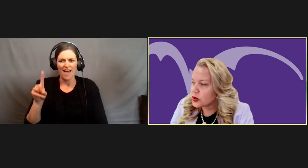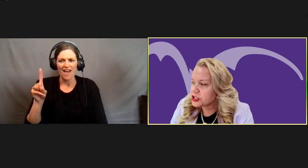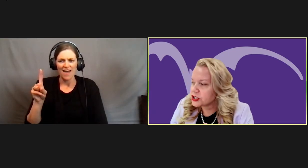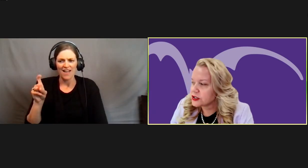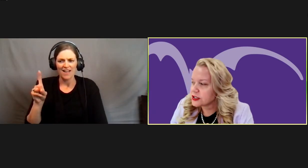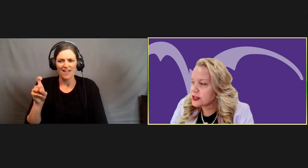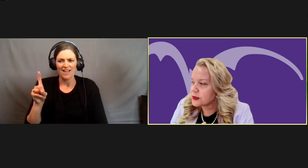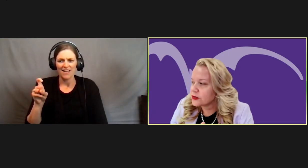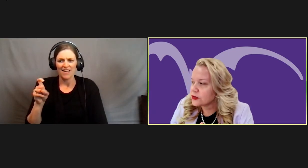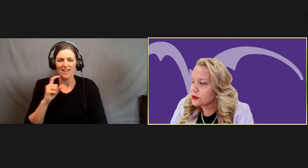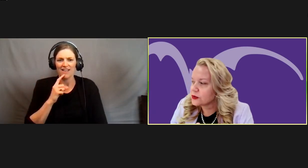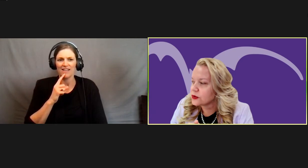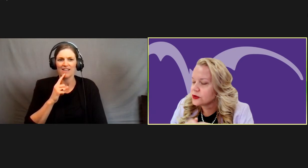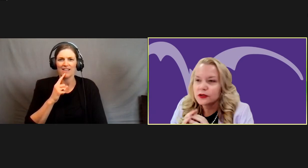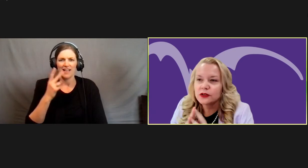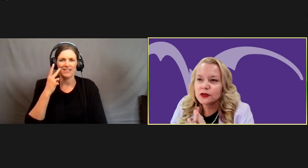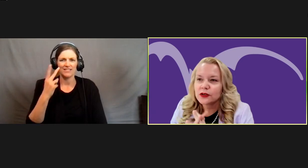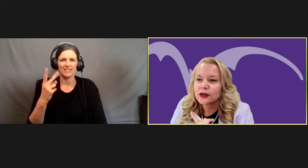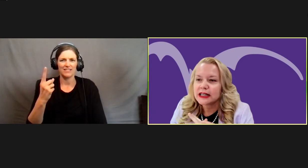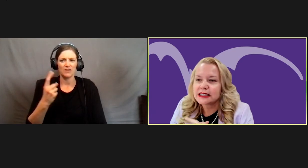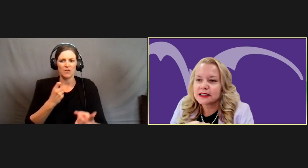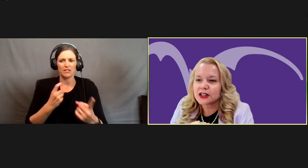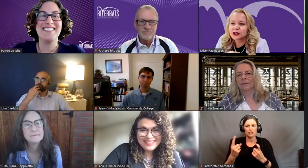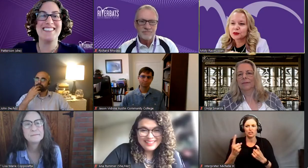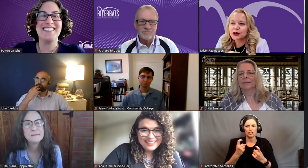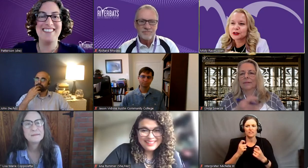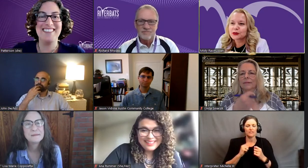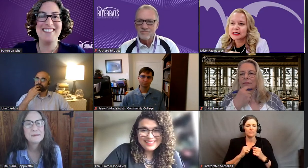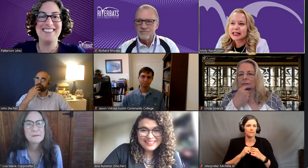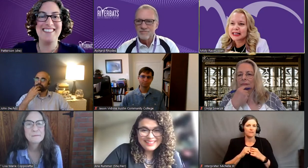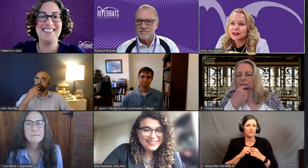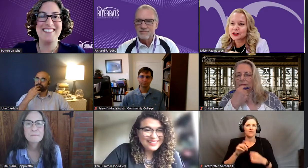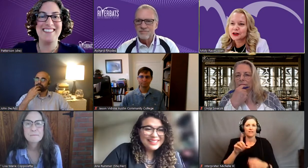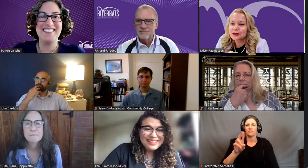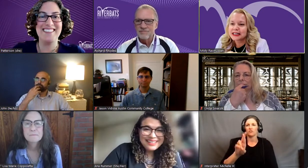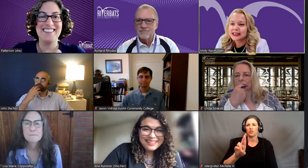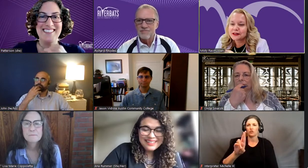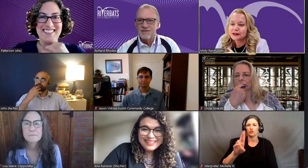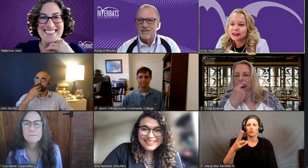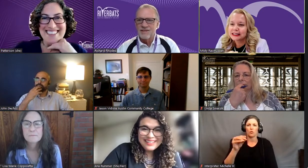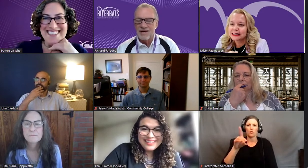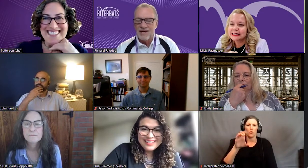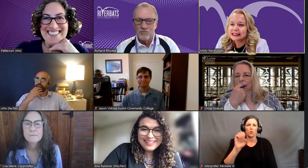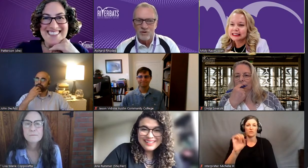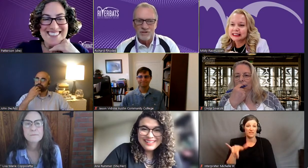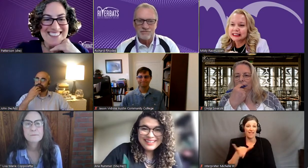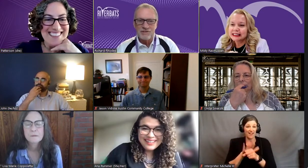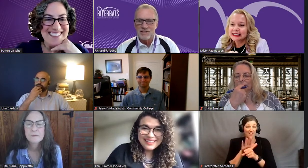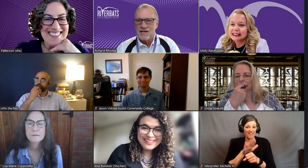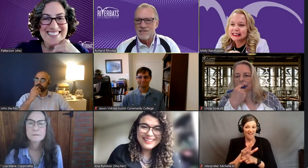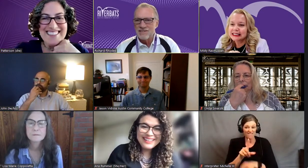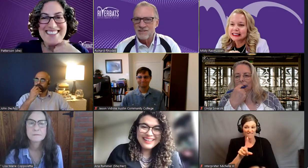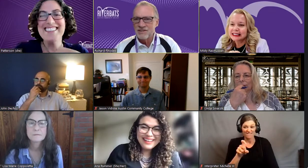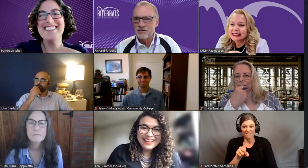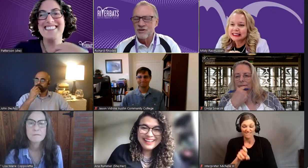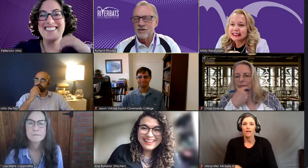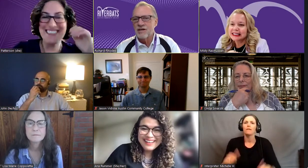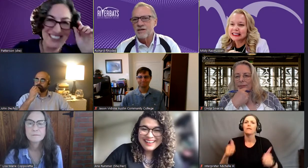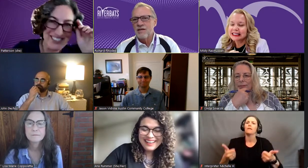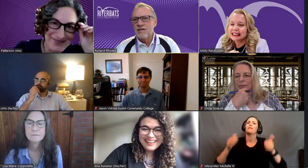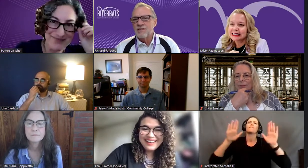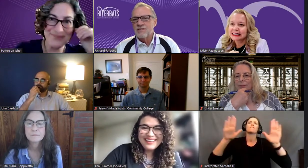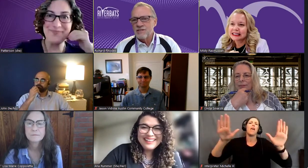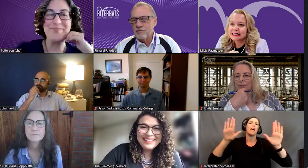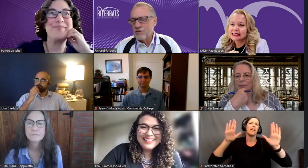questions coming through. Dr. was that thorough enough? That was fantastic. You know,